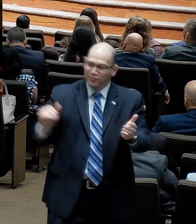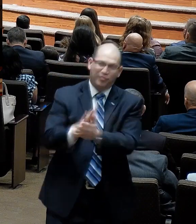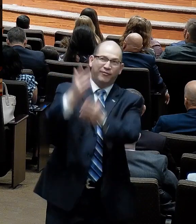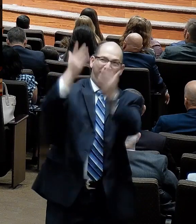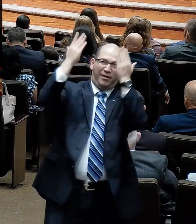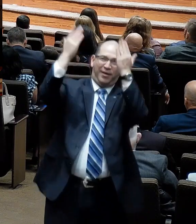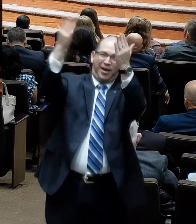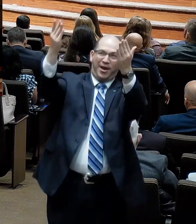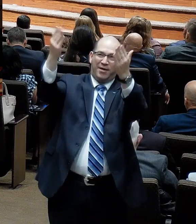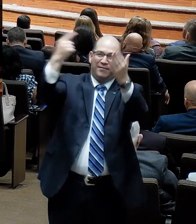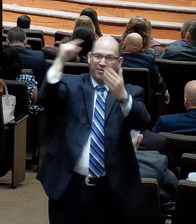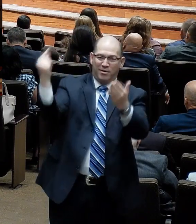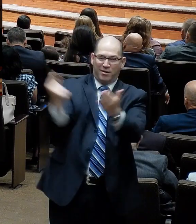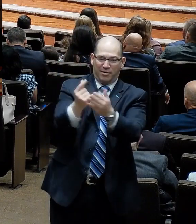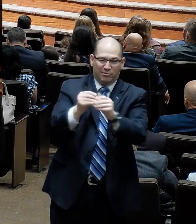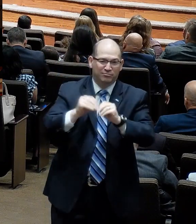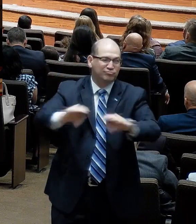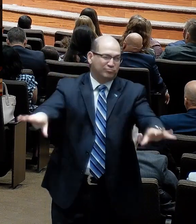gospel.